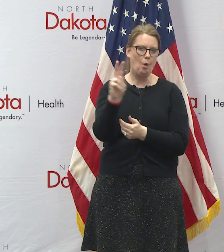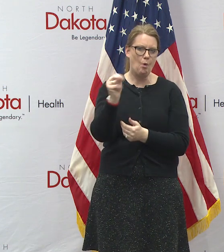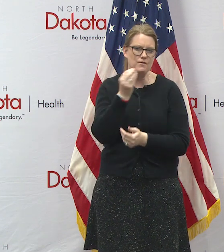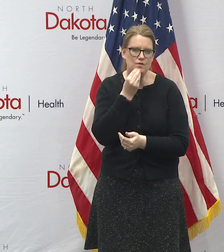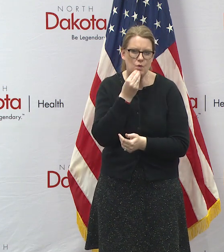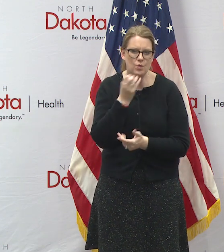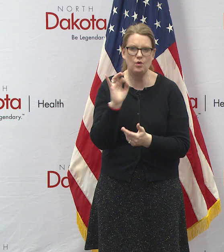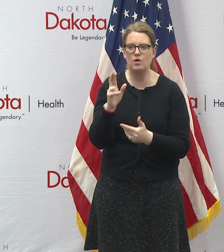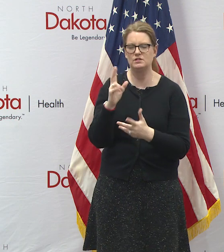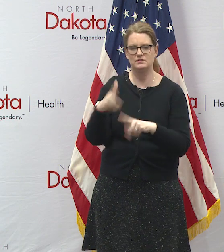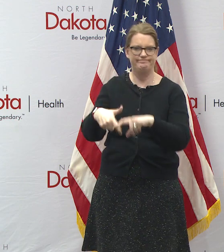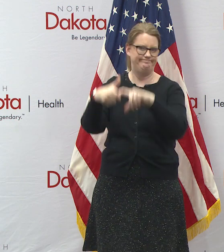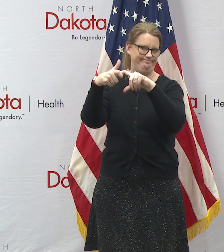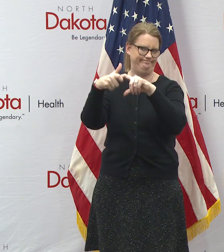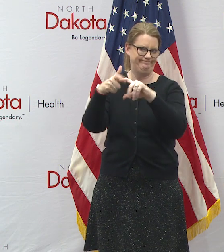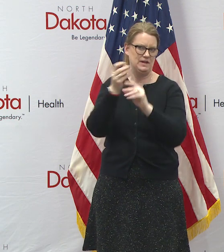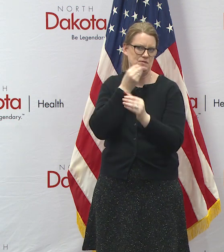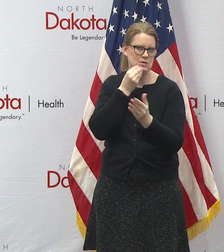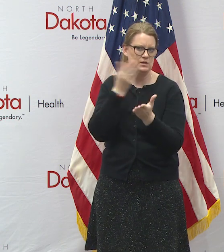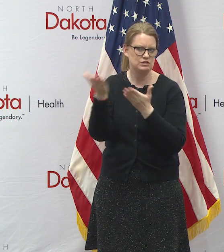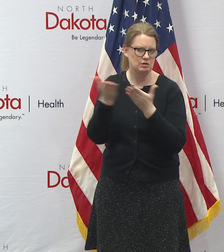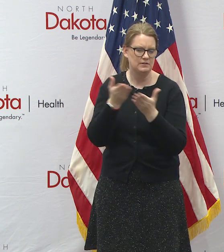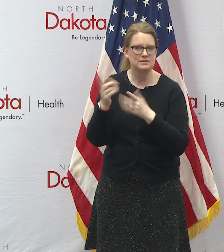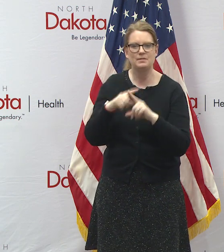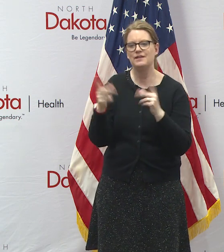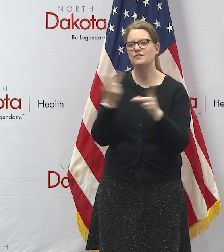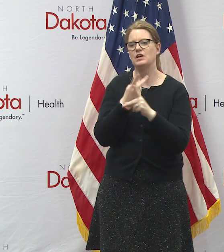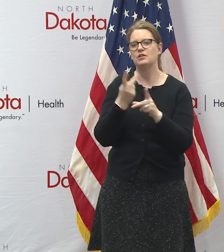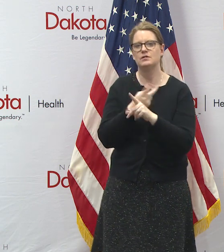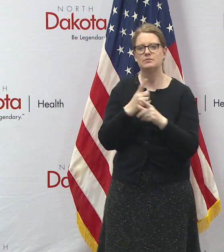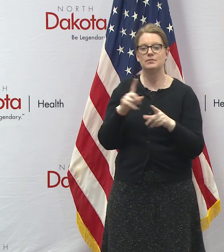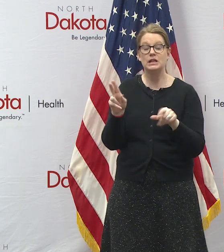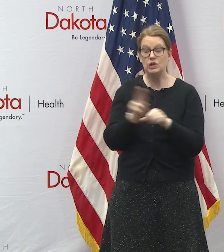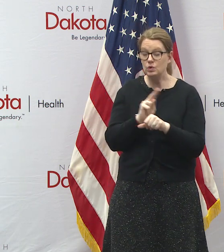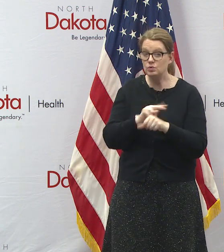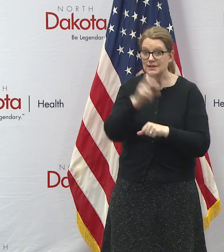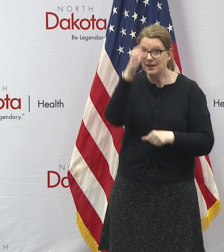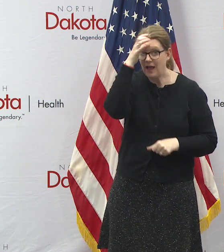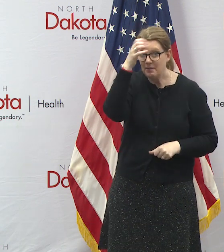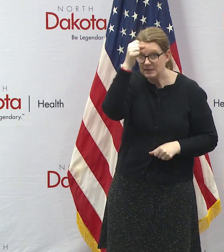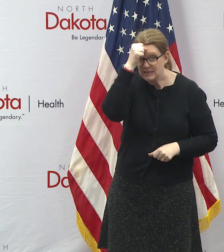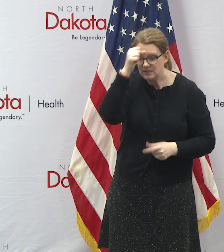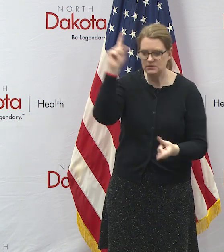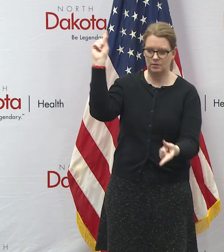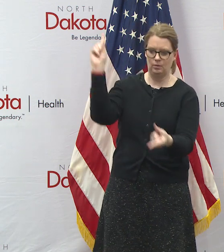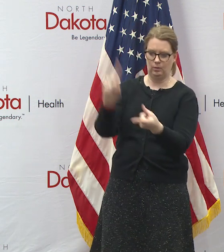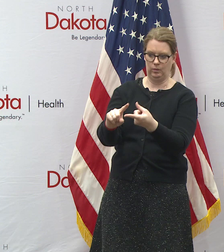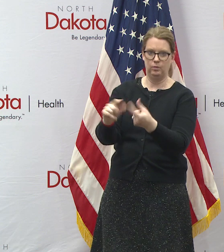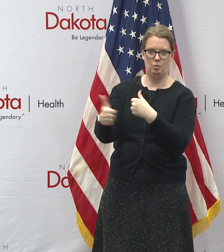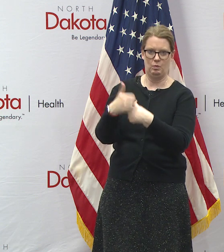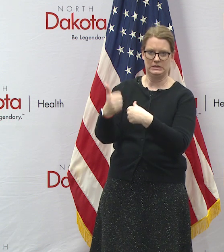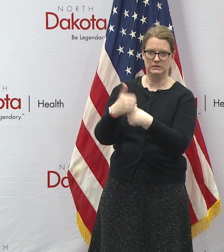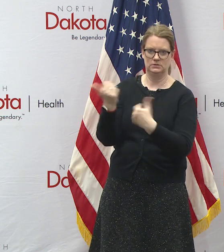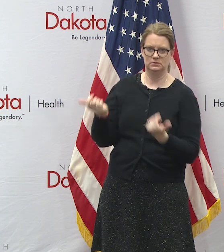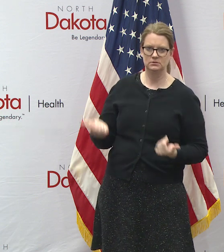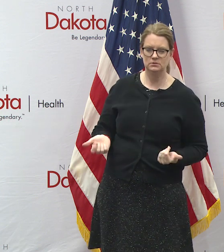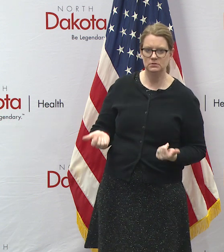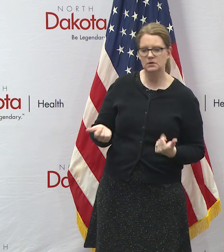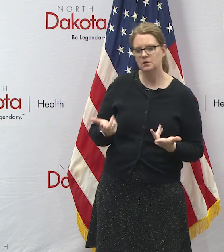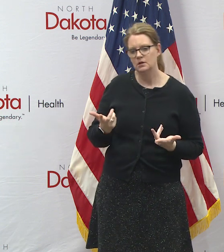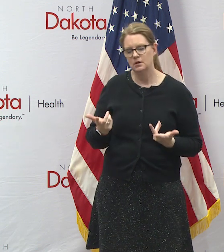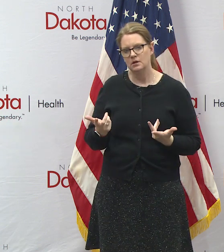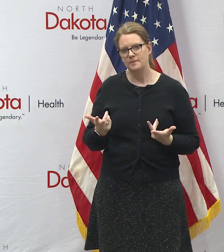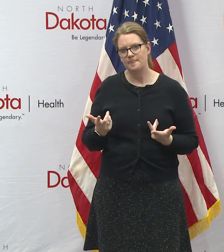discontinue food service but figure out a way to get it done but just use common sense as a way to mitigate risk uh you know create opportunities